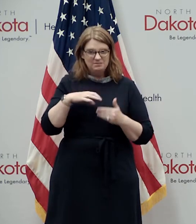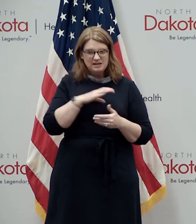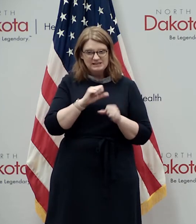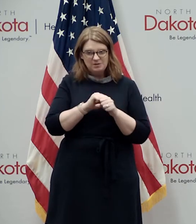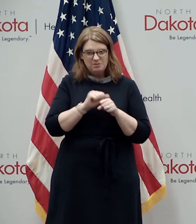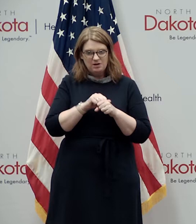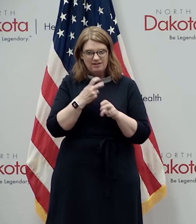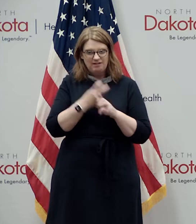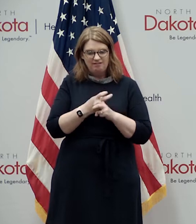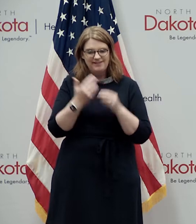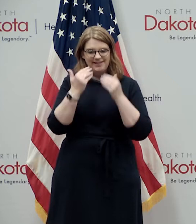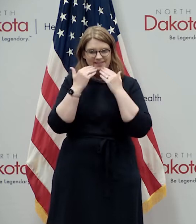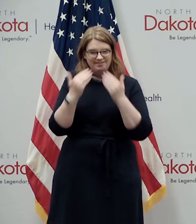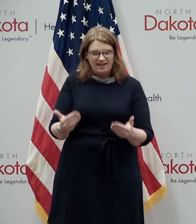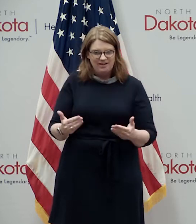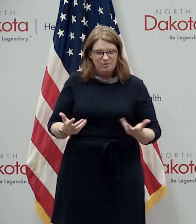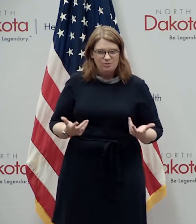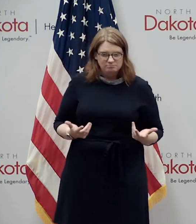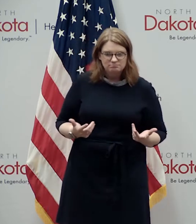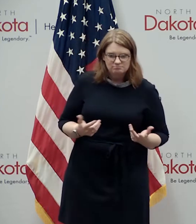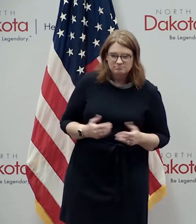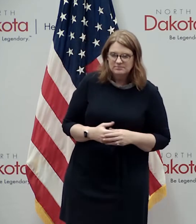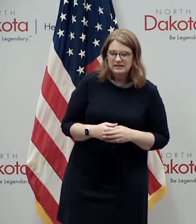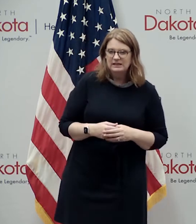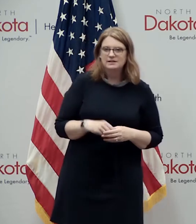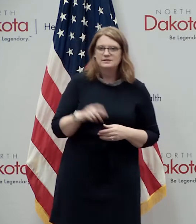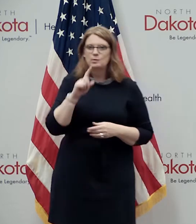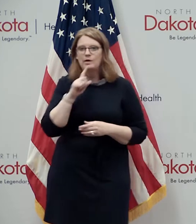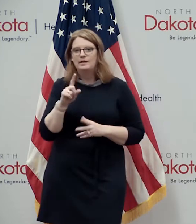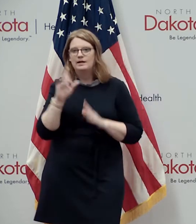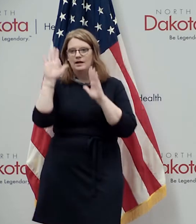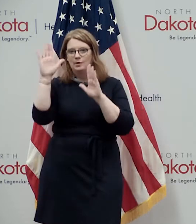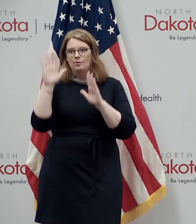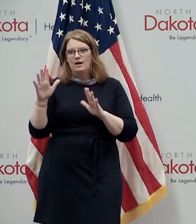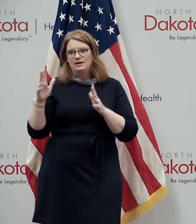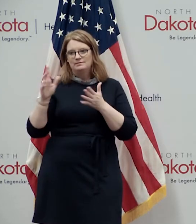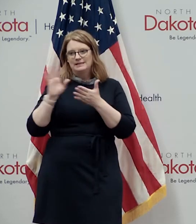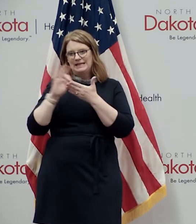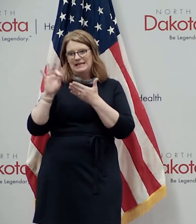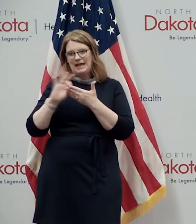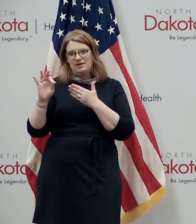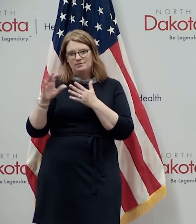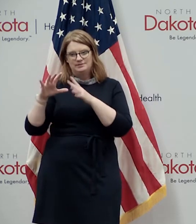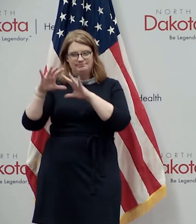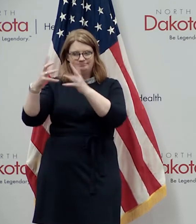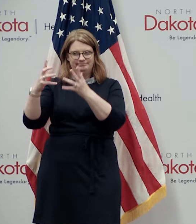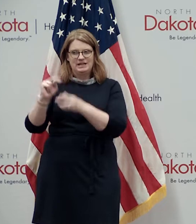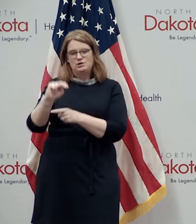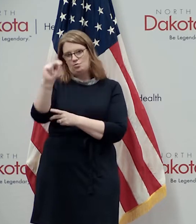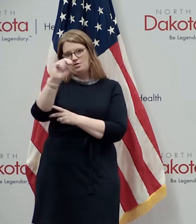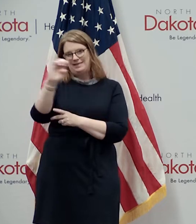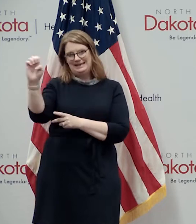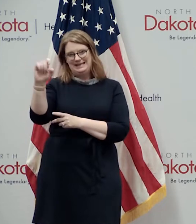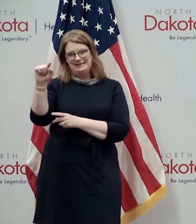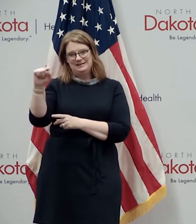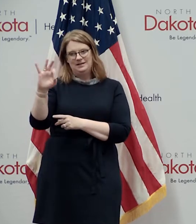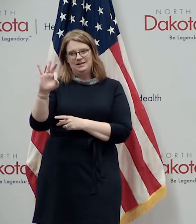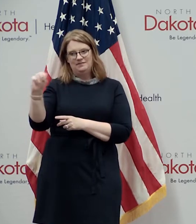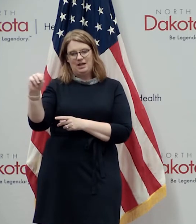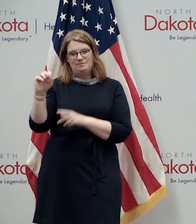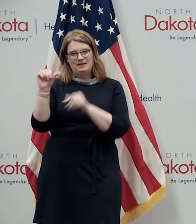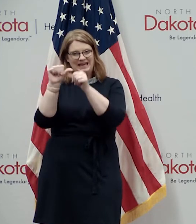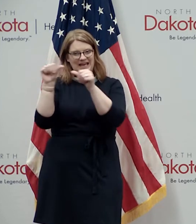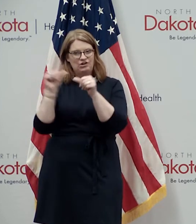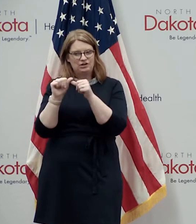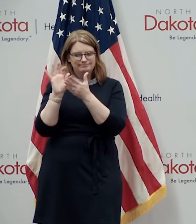hard there's obviously a great complete count committee up there in the uh uh north and east of of the fargo metro